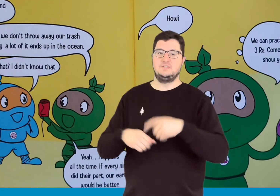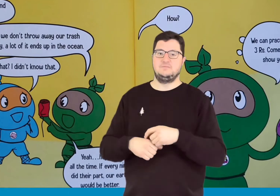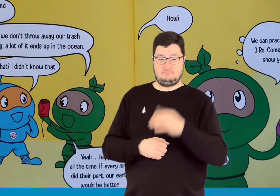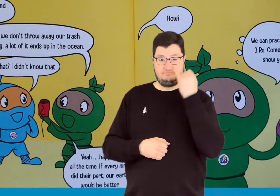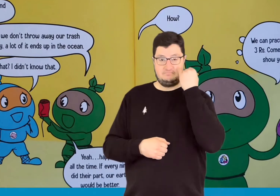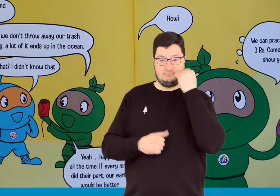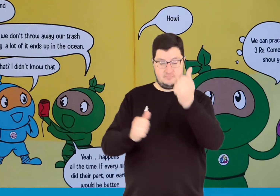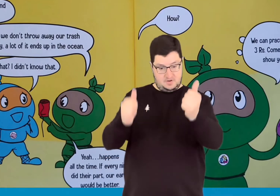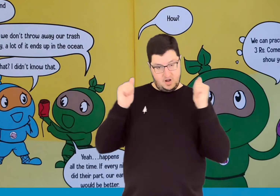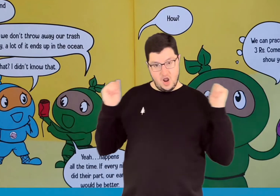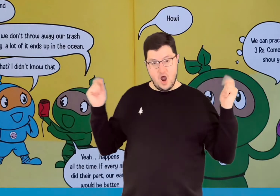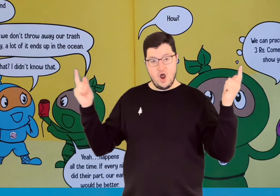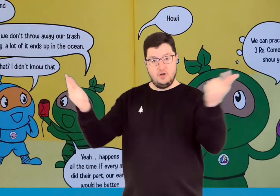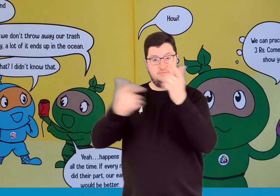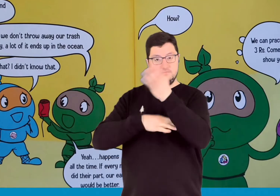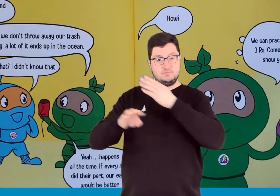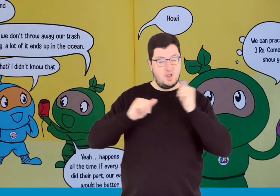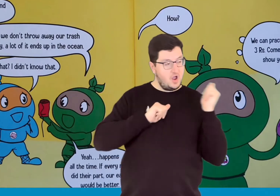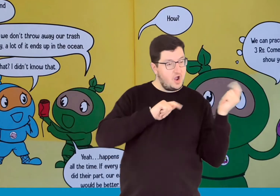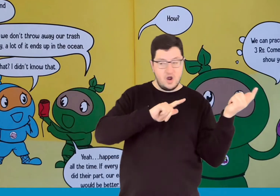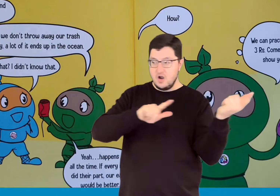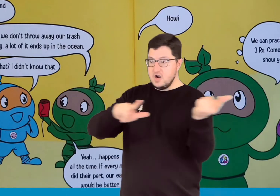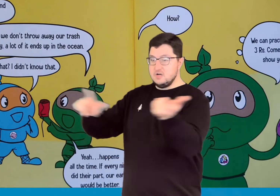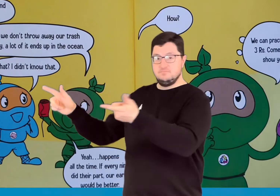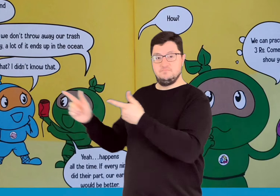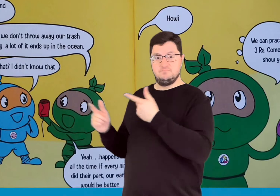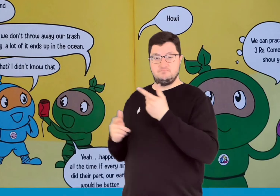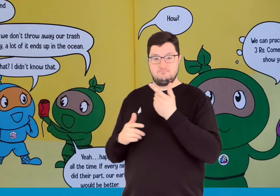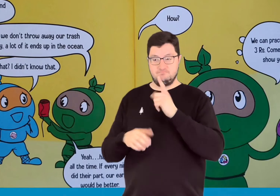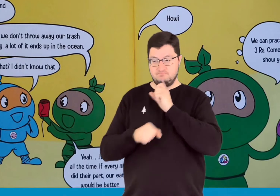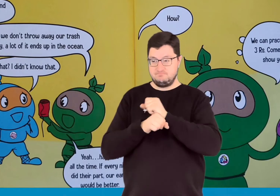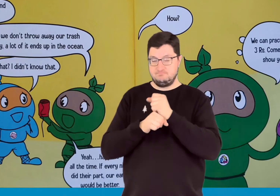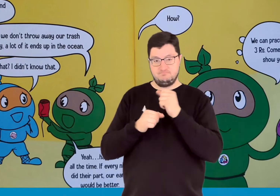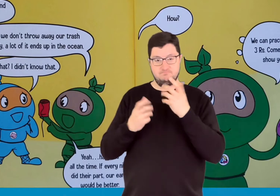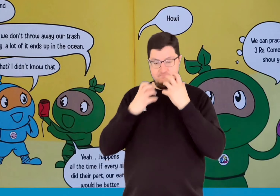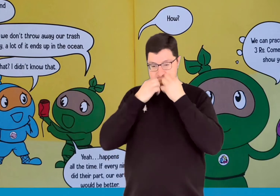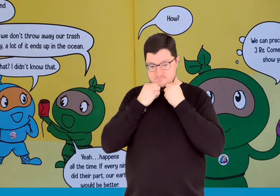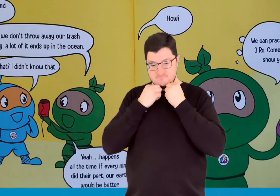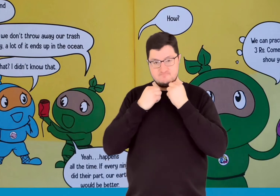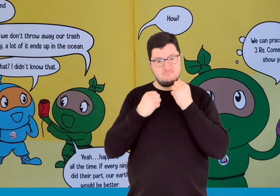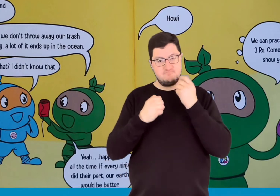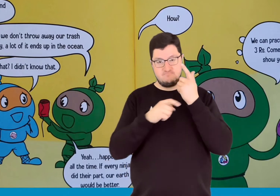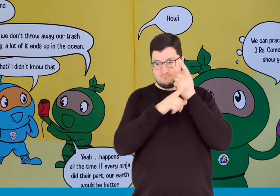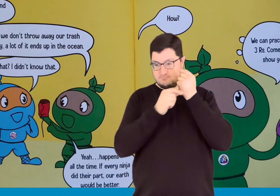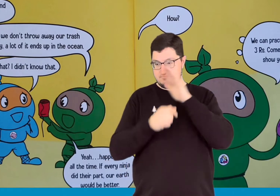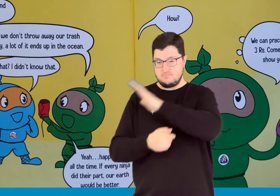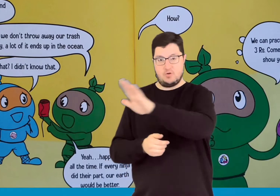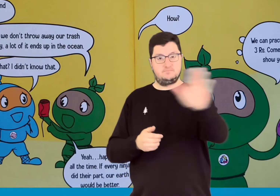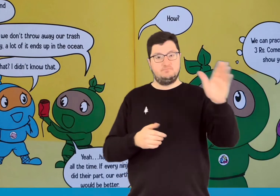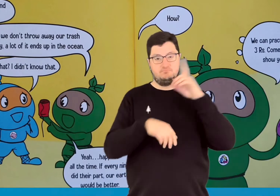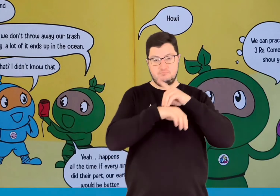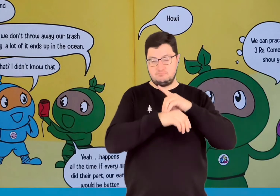Yeah, happens all the time. If every ninja did their part, our Earth would be better.